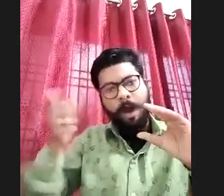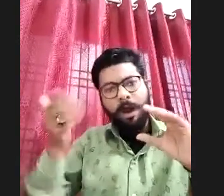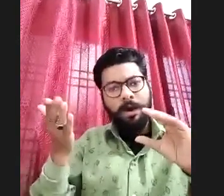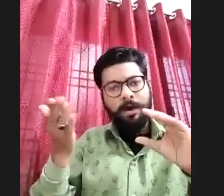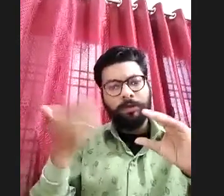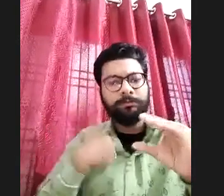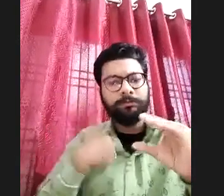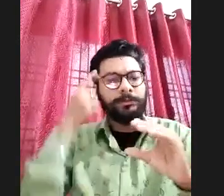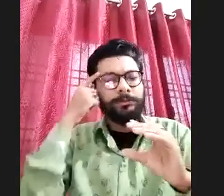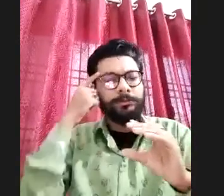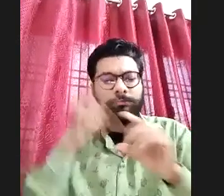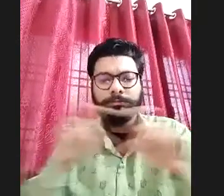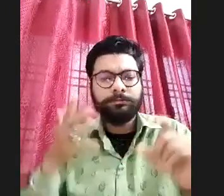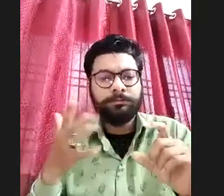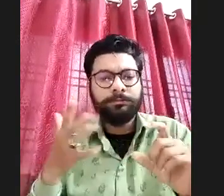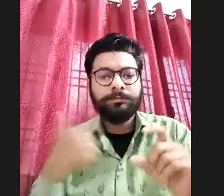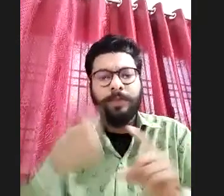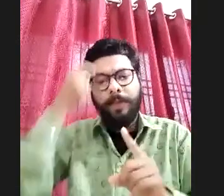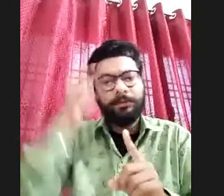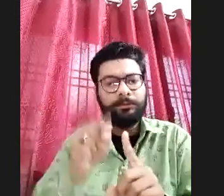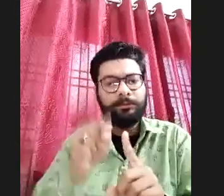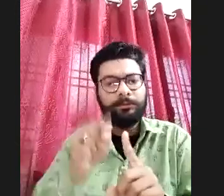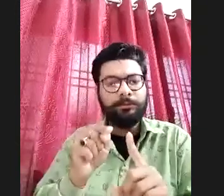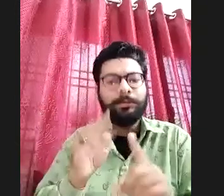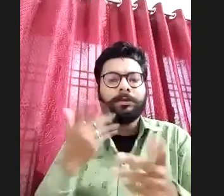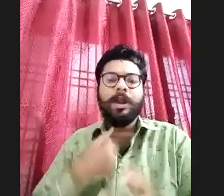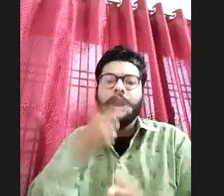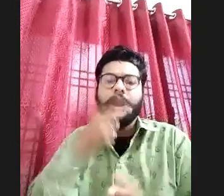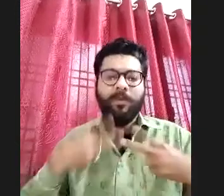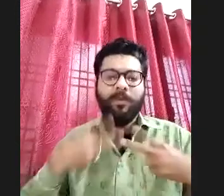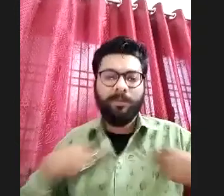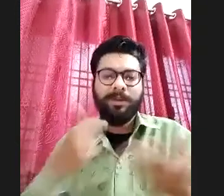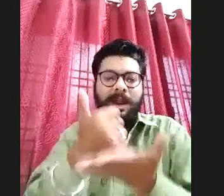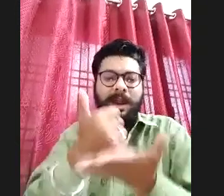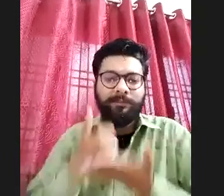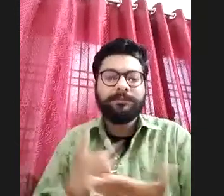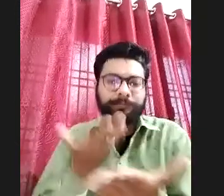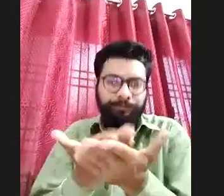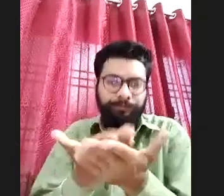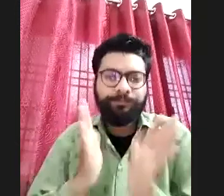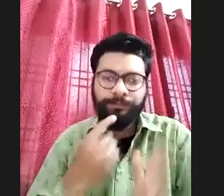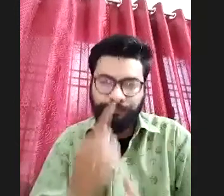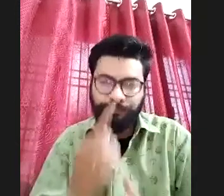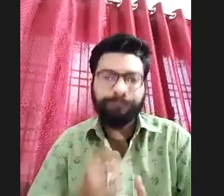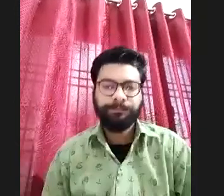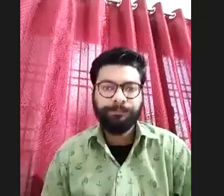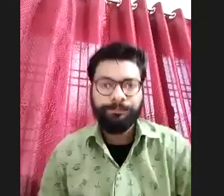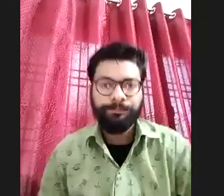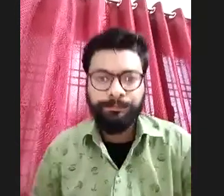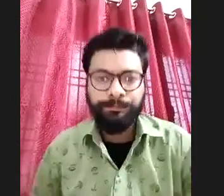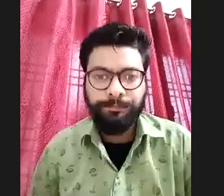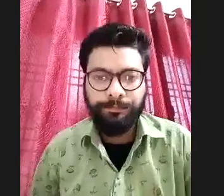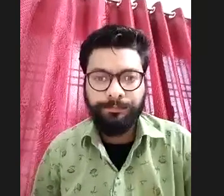passing marks also. And I have seen some other categories, people, they got less than to me and they